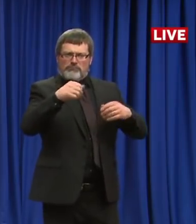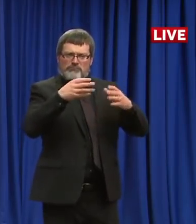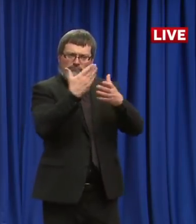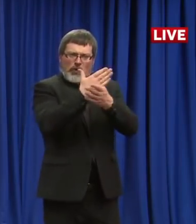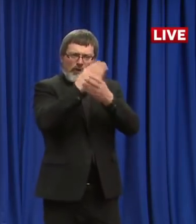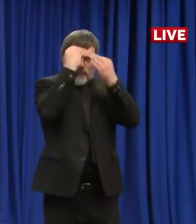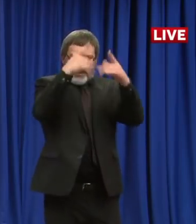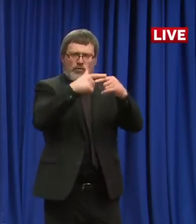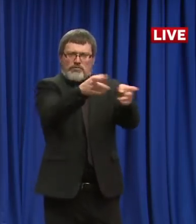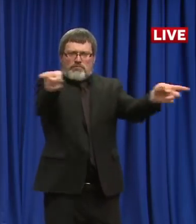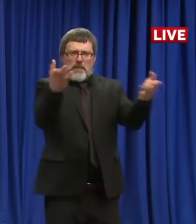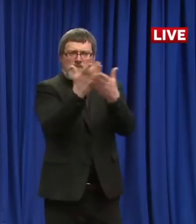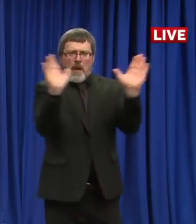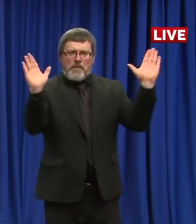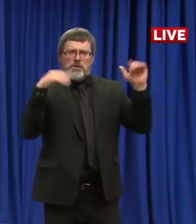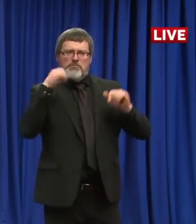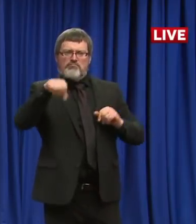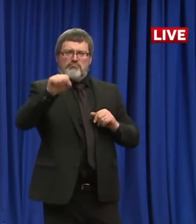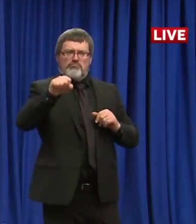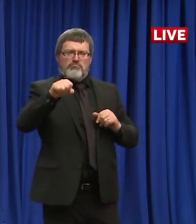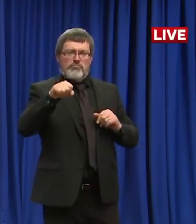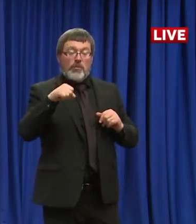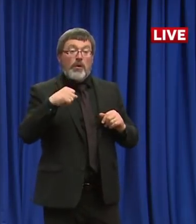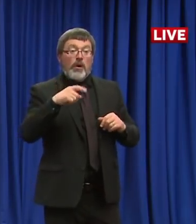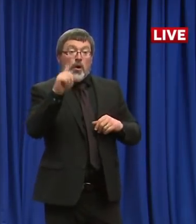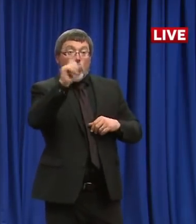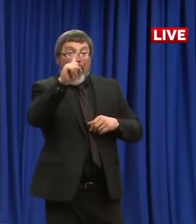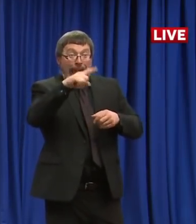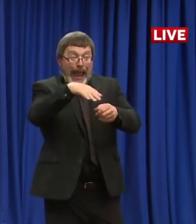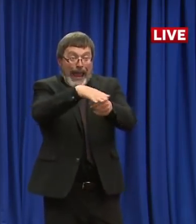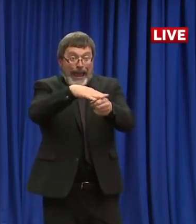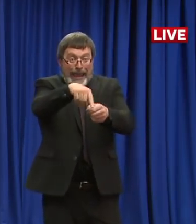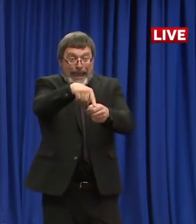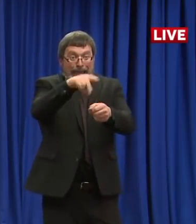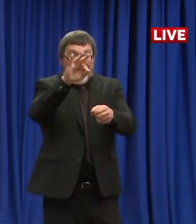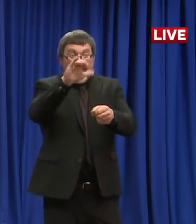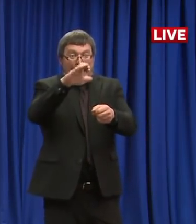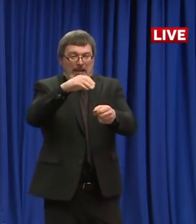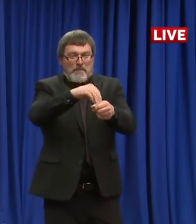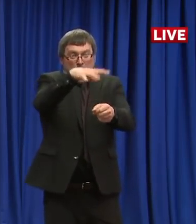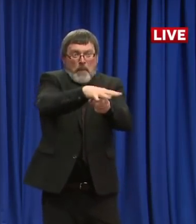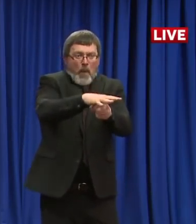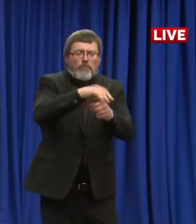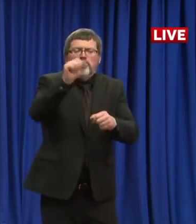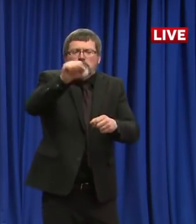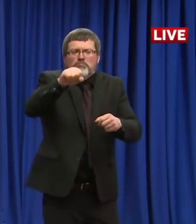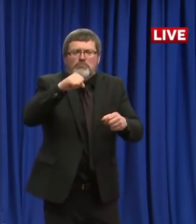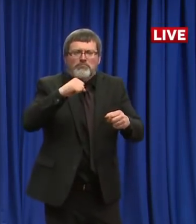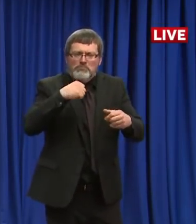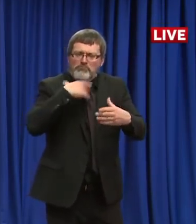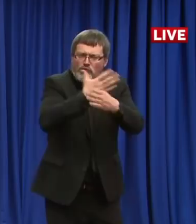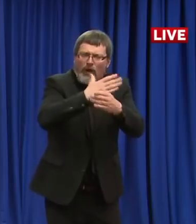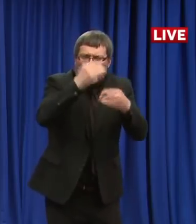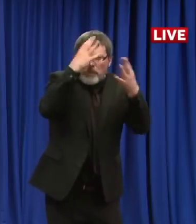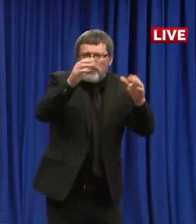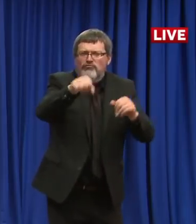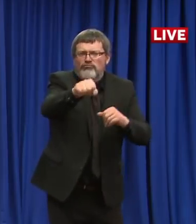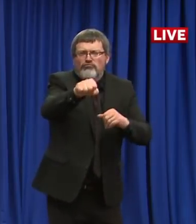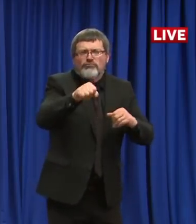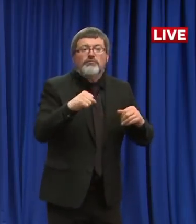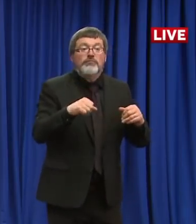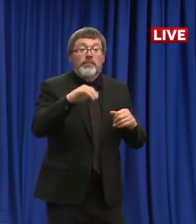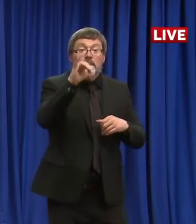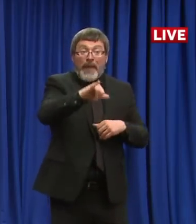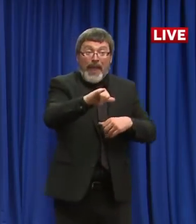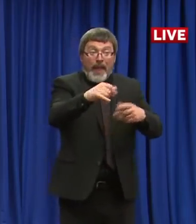believe that the facility is, is in, um, an active outbreak. So a facility that not only has